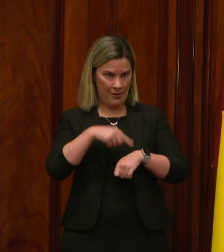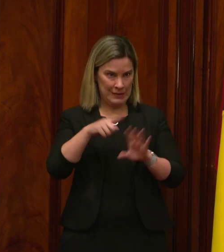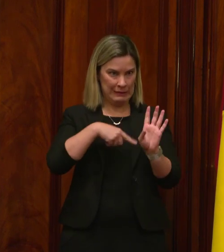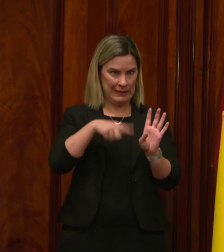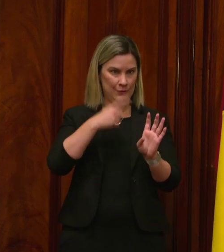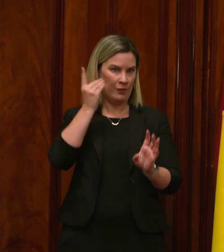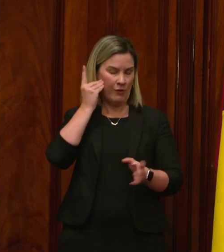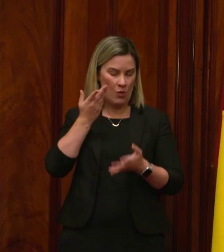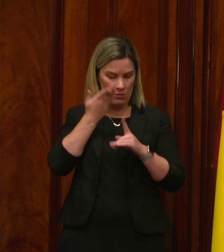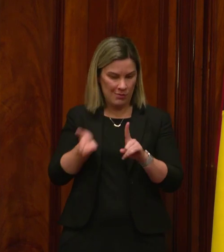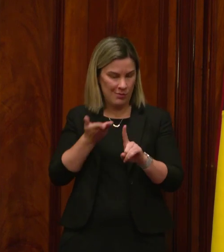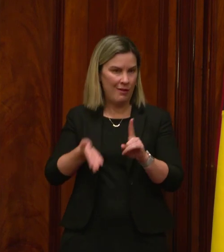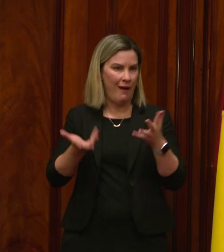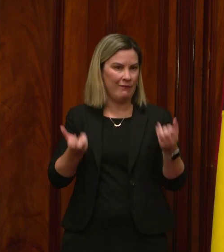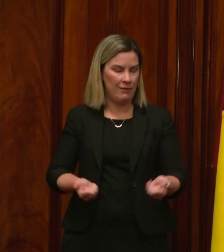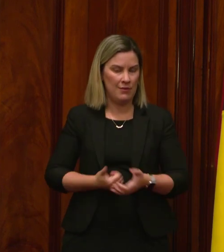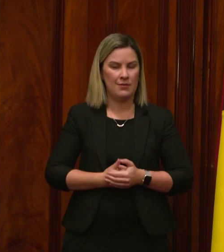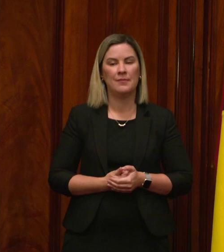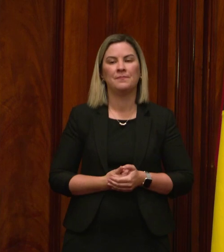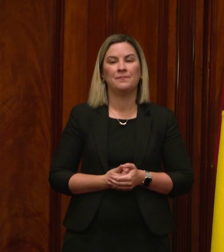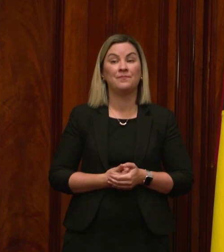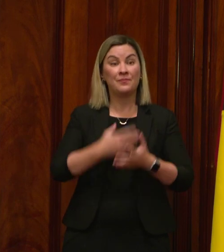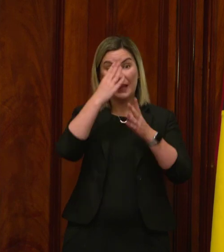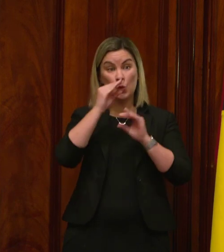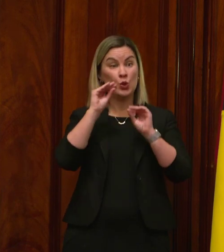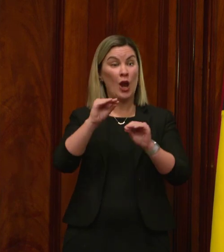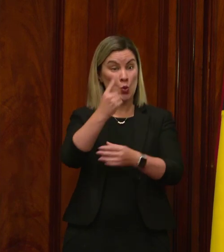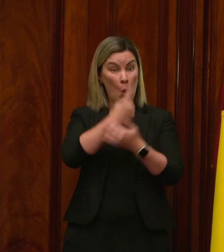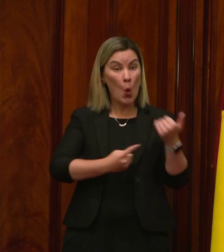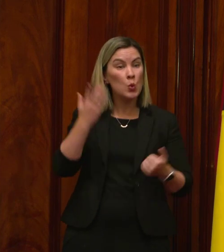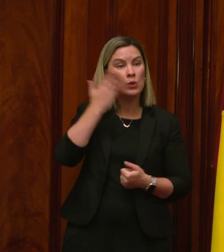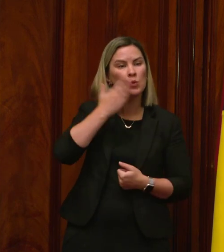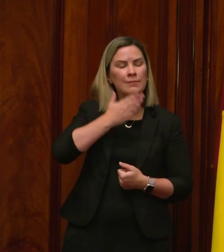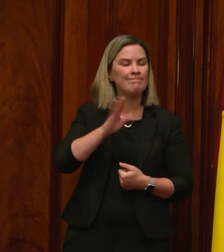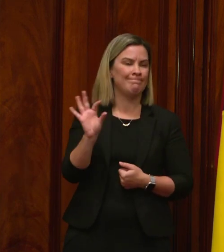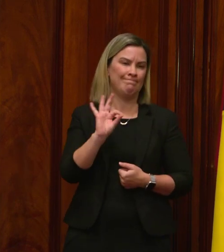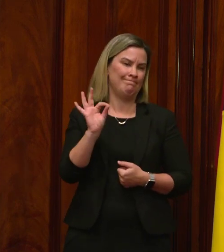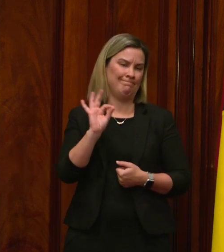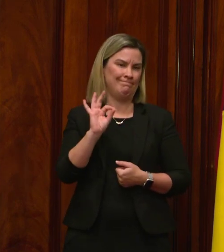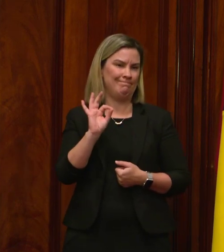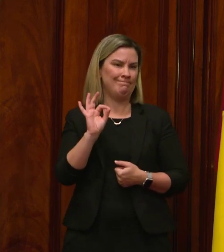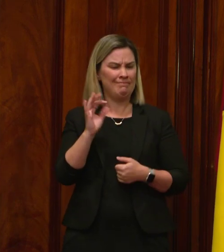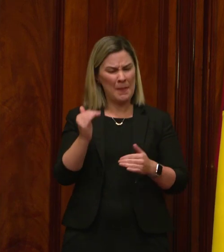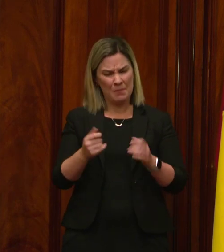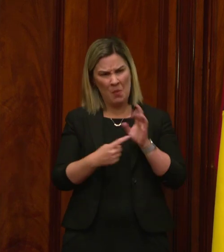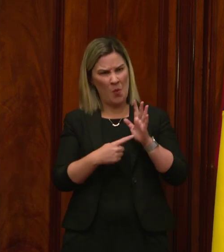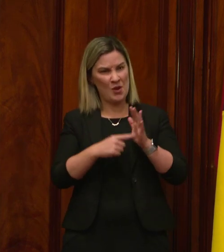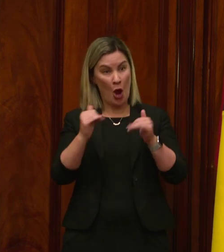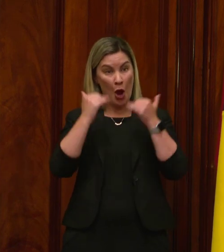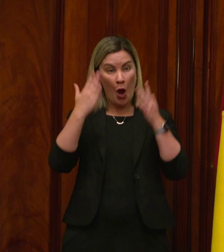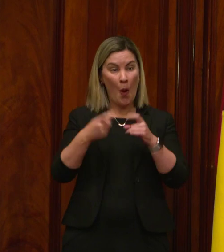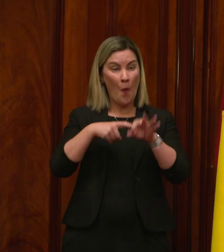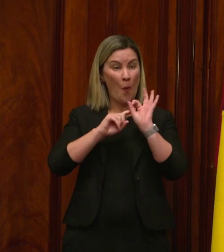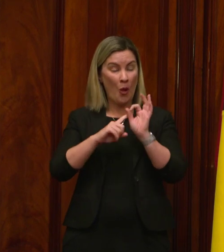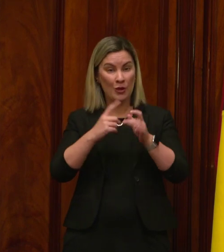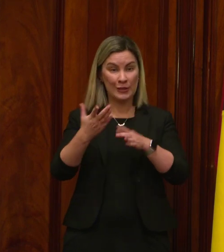But education does not begin at school, nor does it end there. Research has unequivocally shown the importance of high-quality early childhood